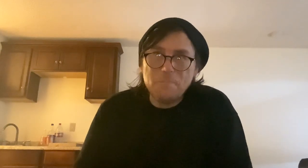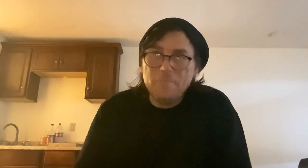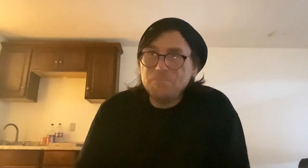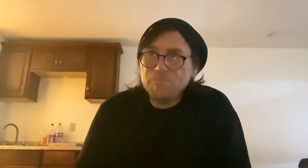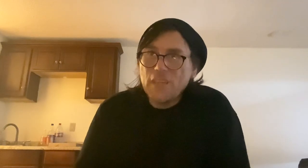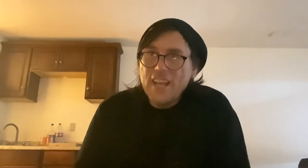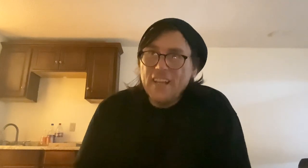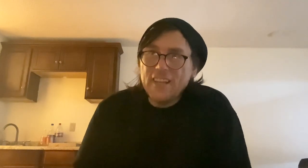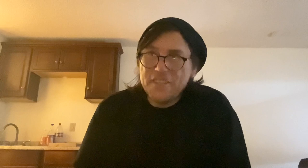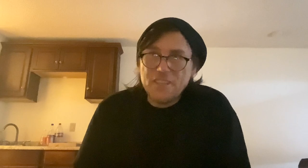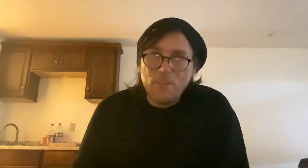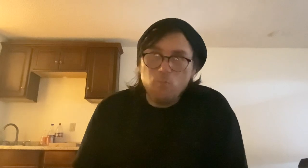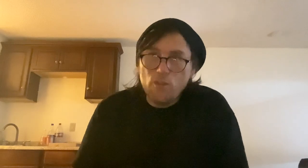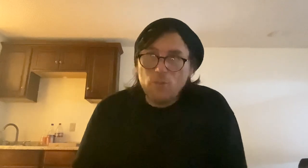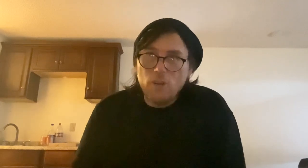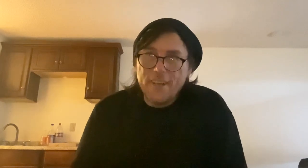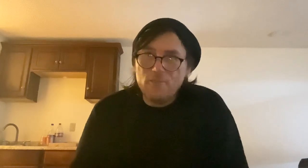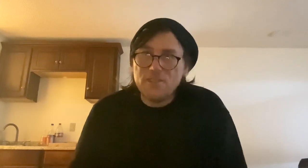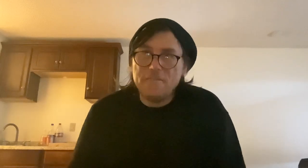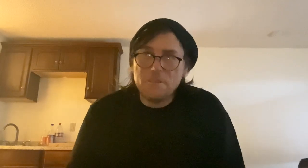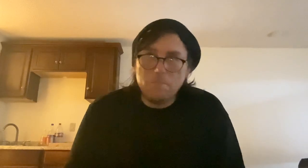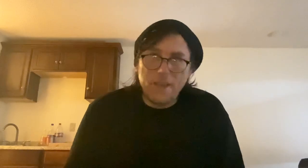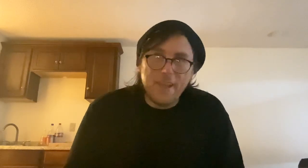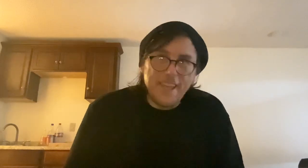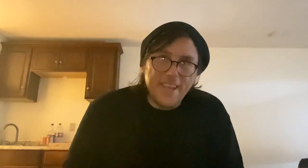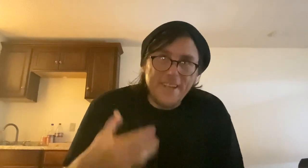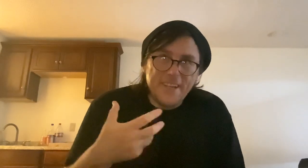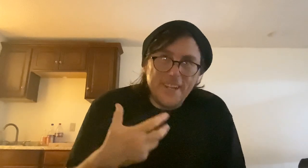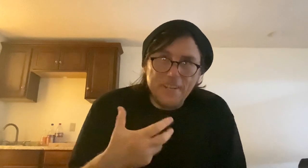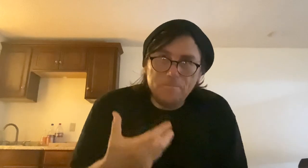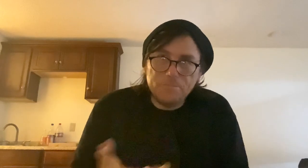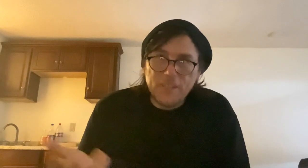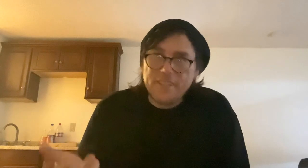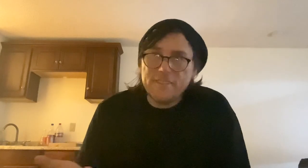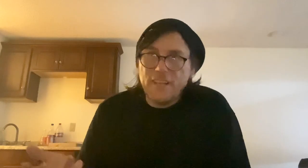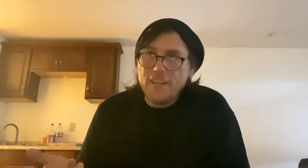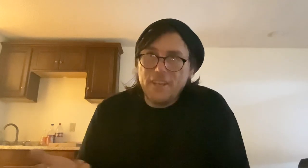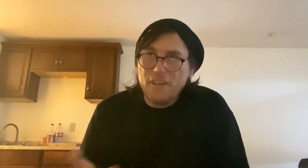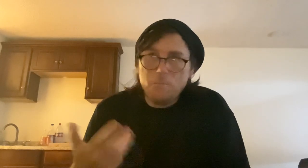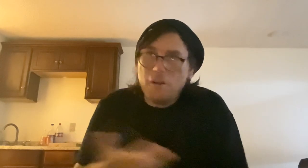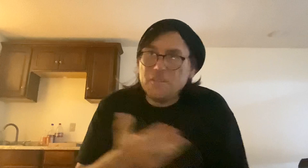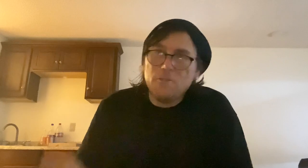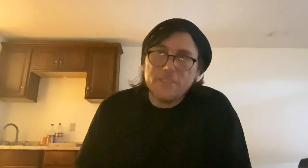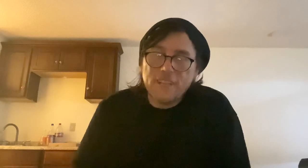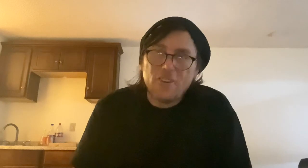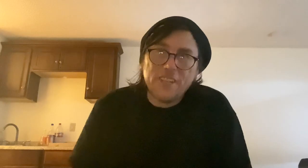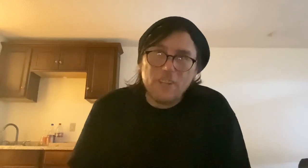But let's say you really want your stuff to be in a, you know, privately owned art gallery